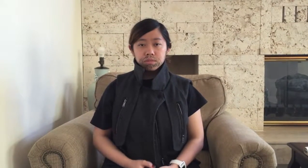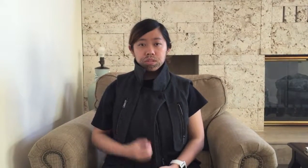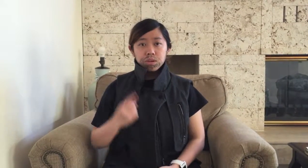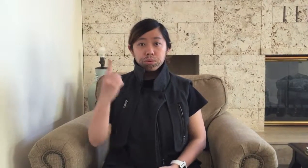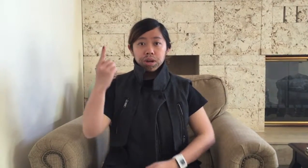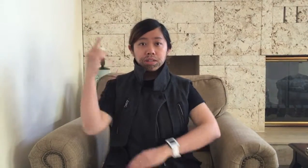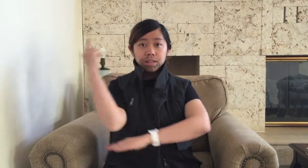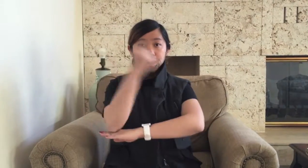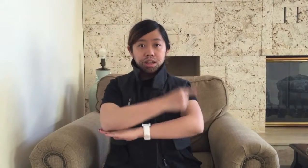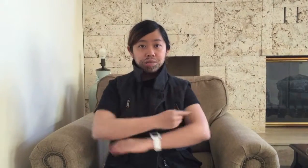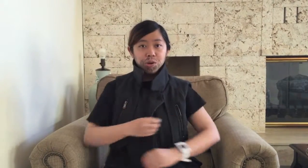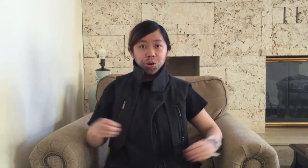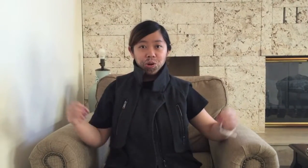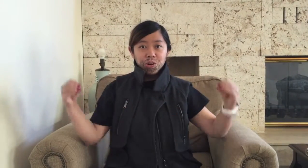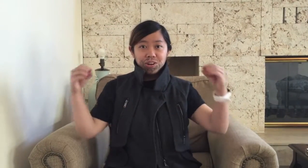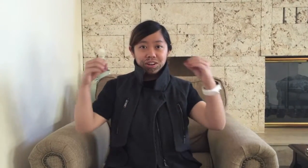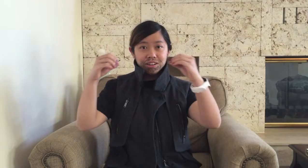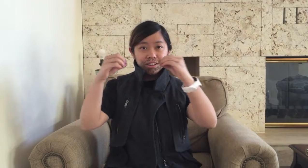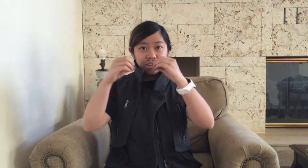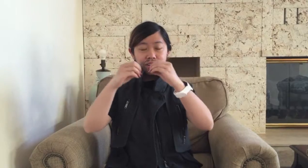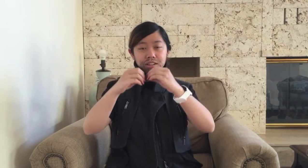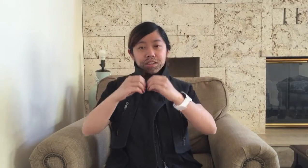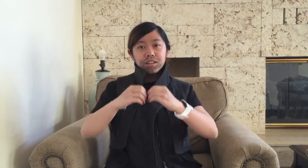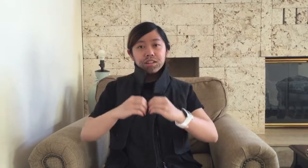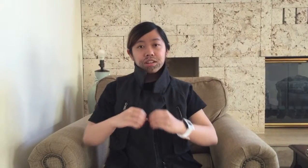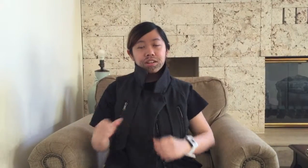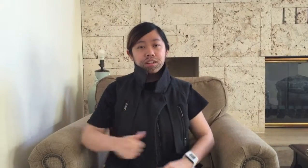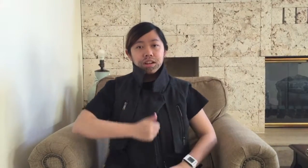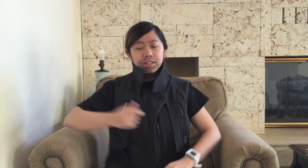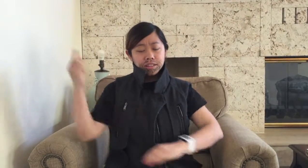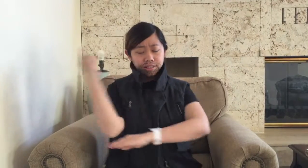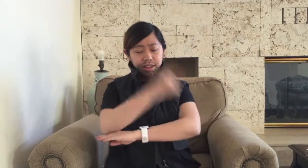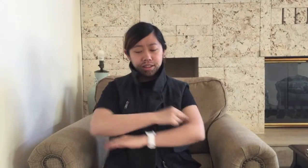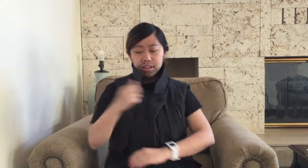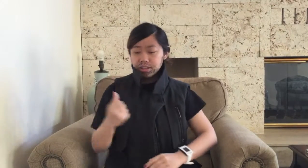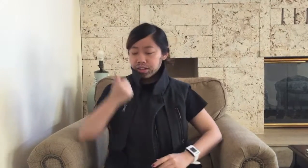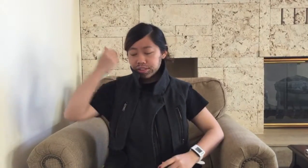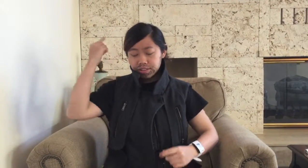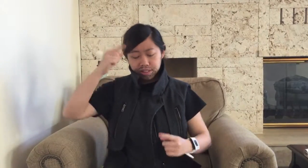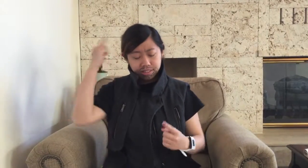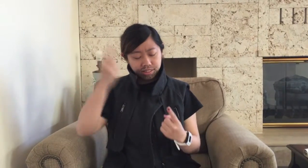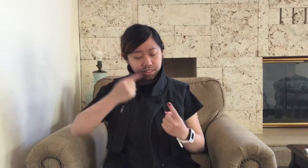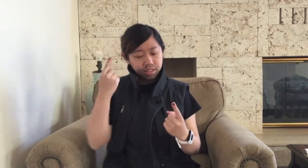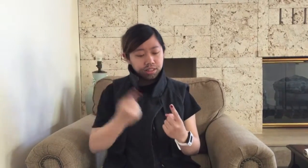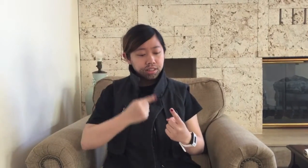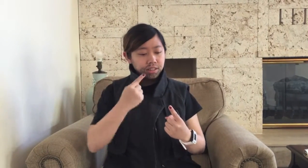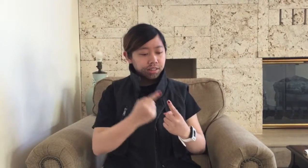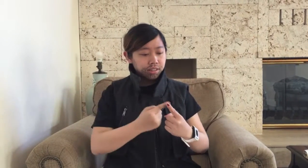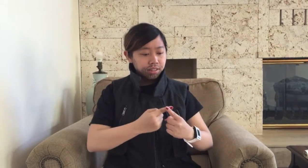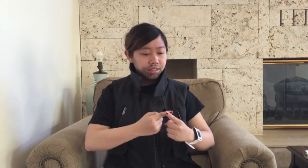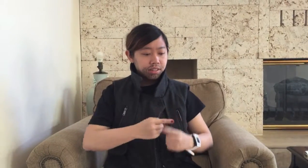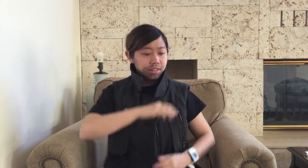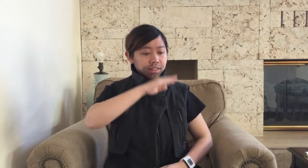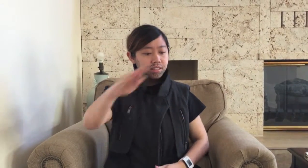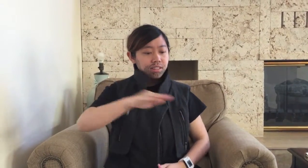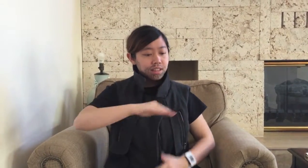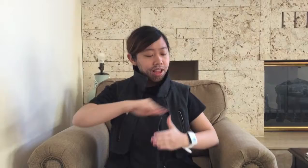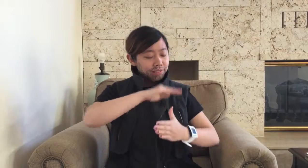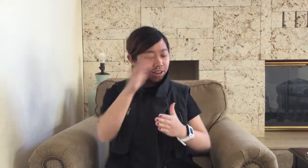One day more, another day, another destiny, this never